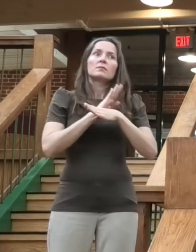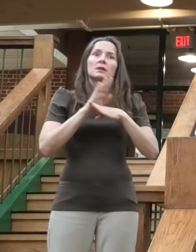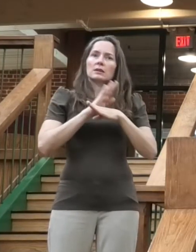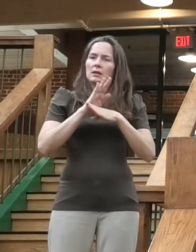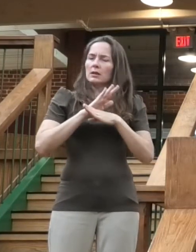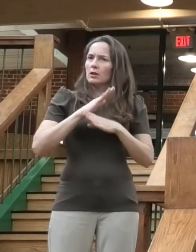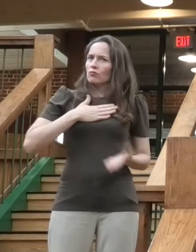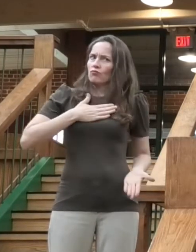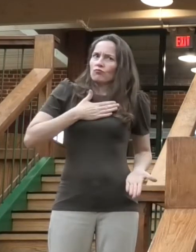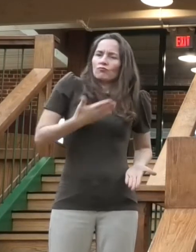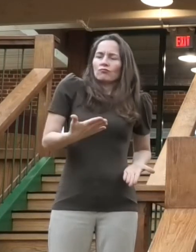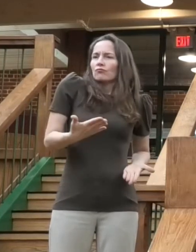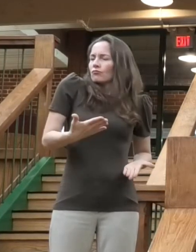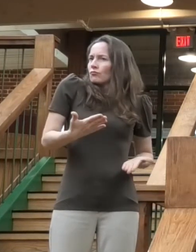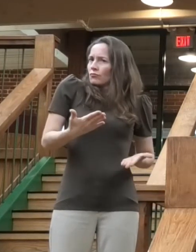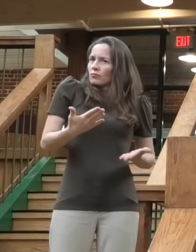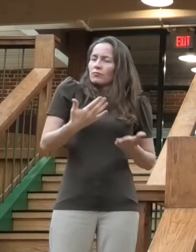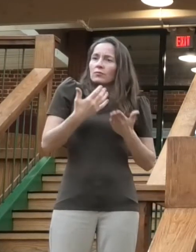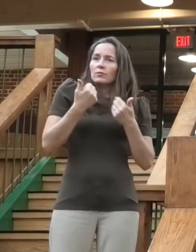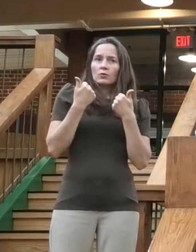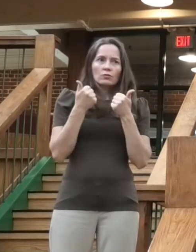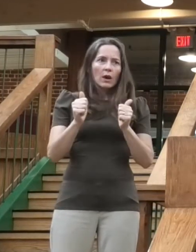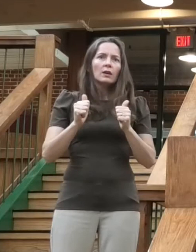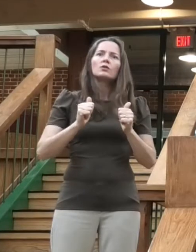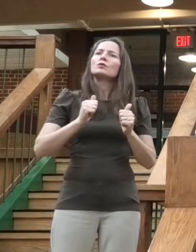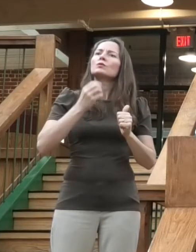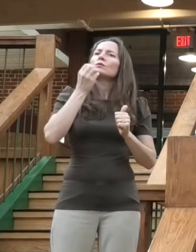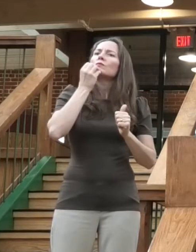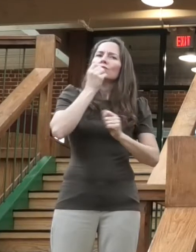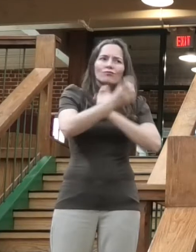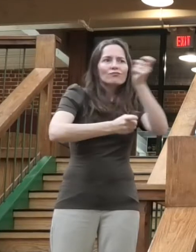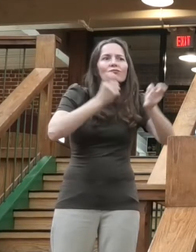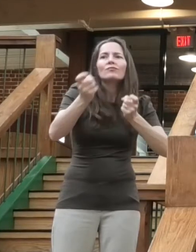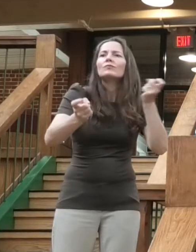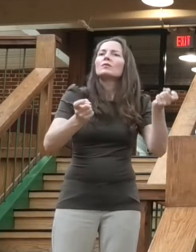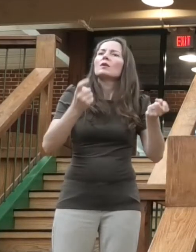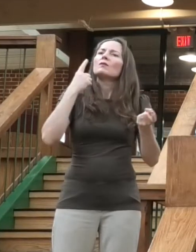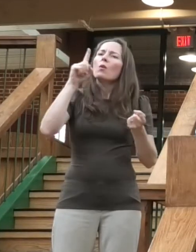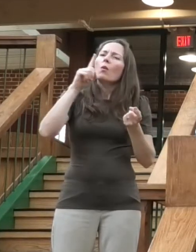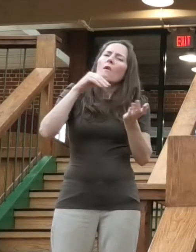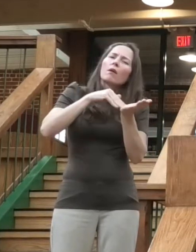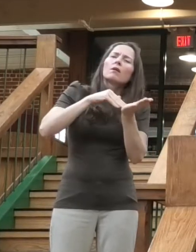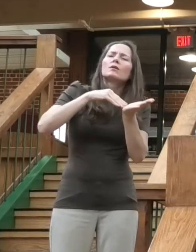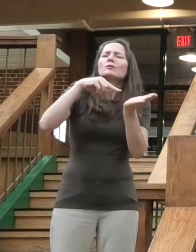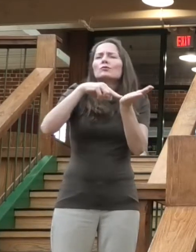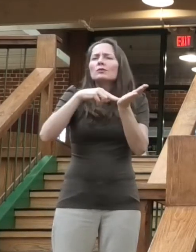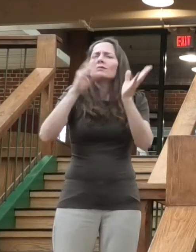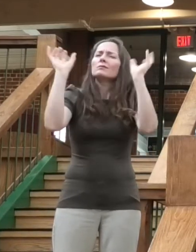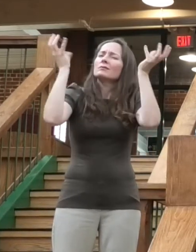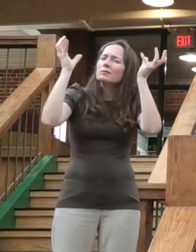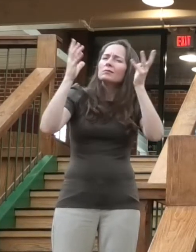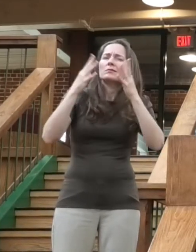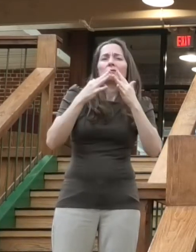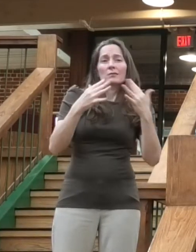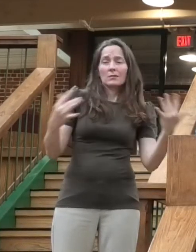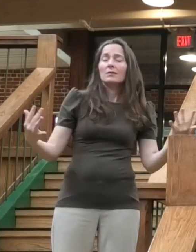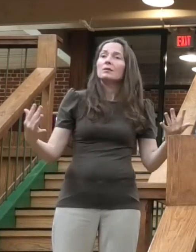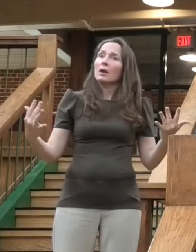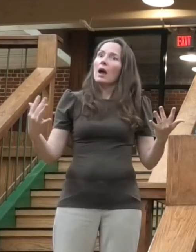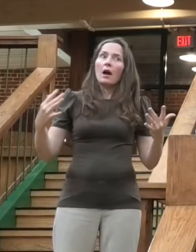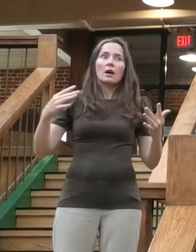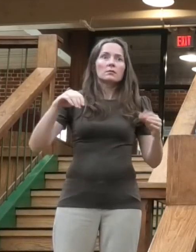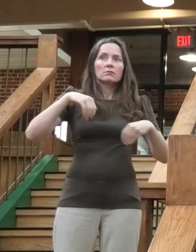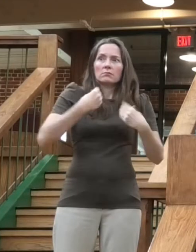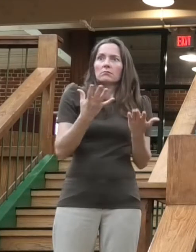workers and provide jobs to their employees so they can put food on the table. And what